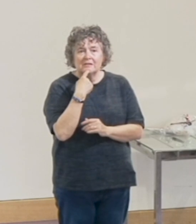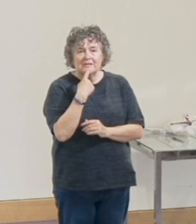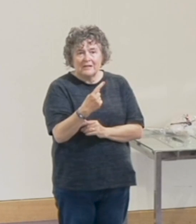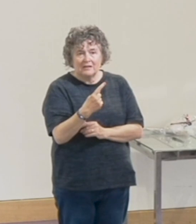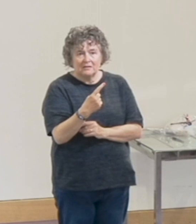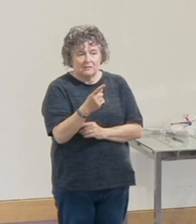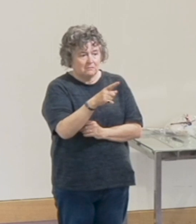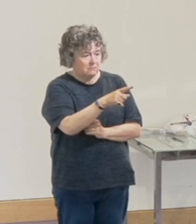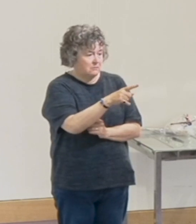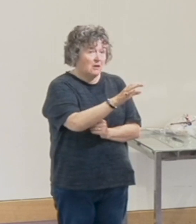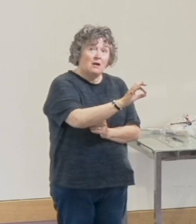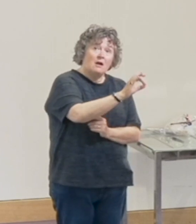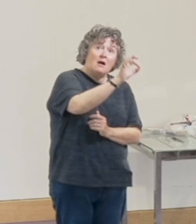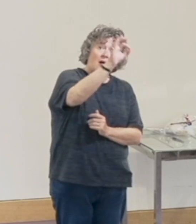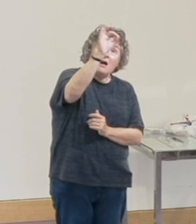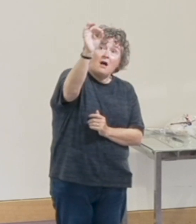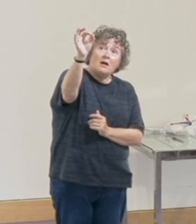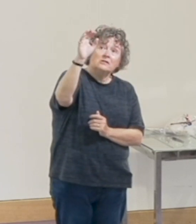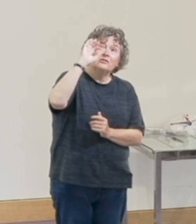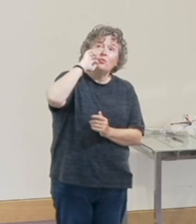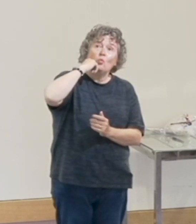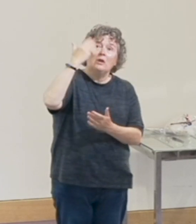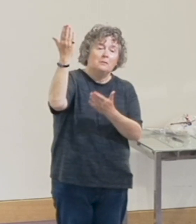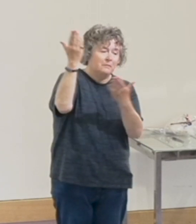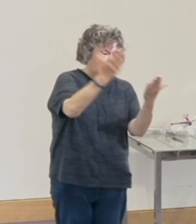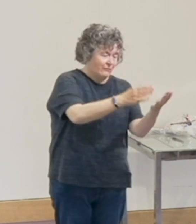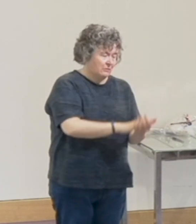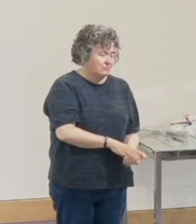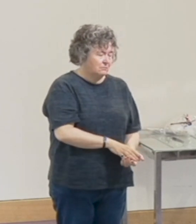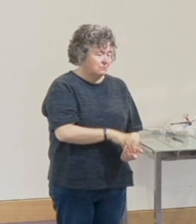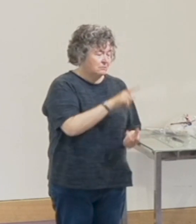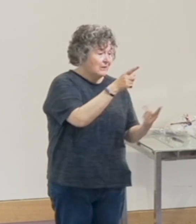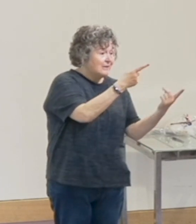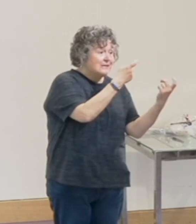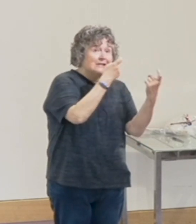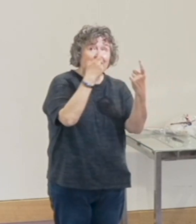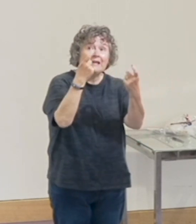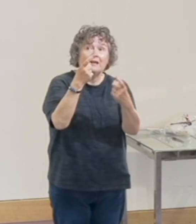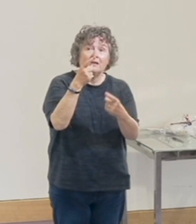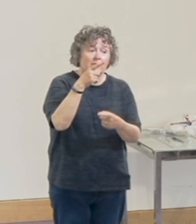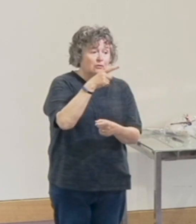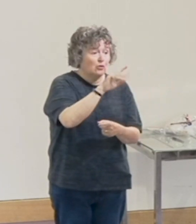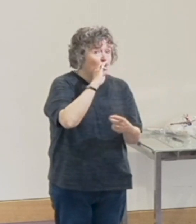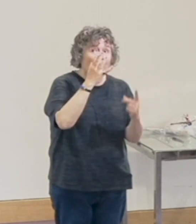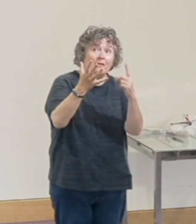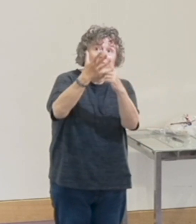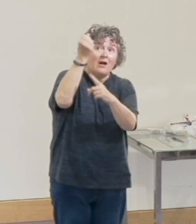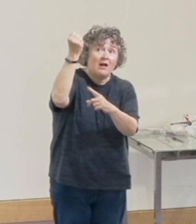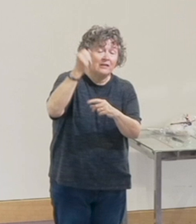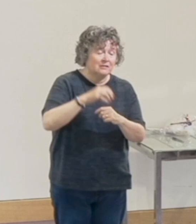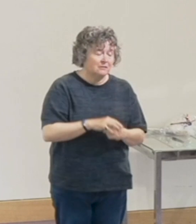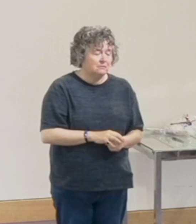Ask and it will be given to you. Seek and you will find.